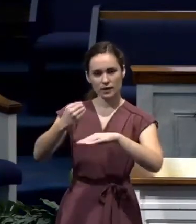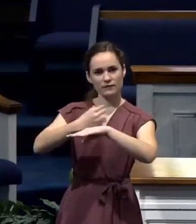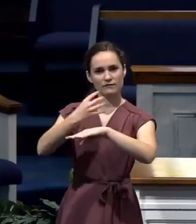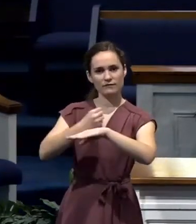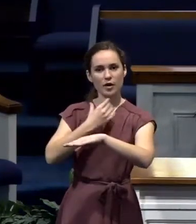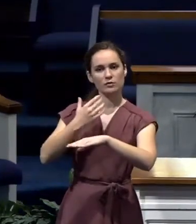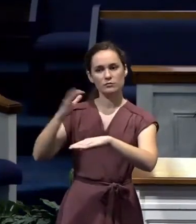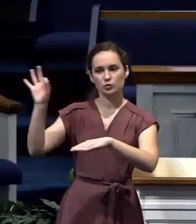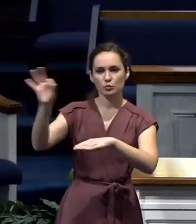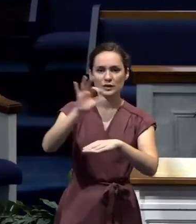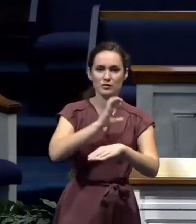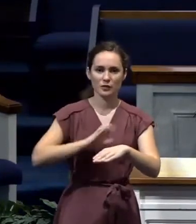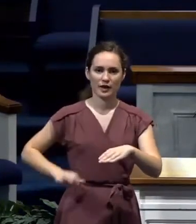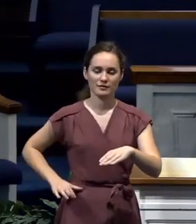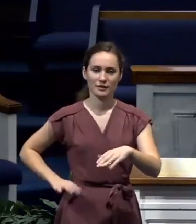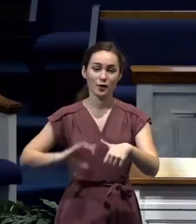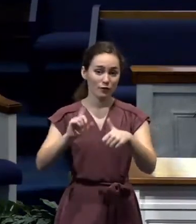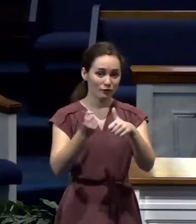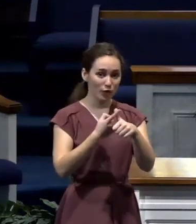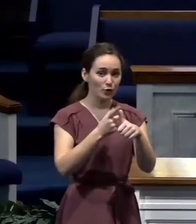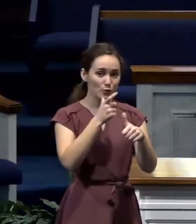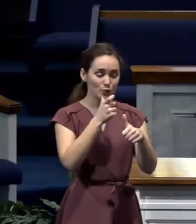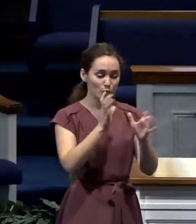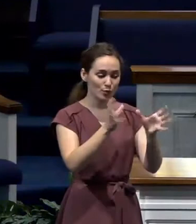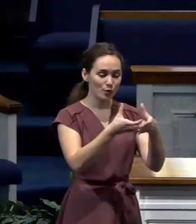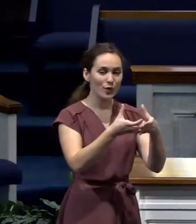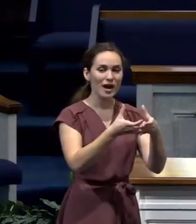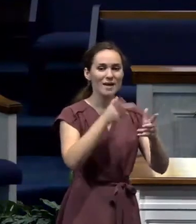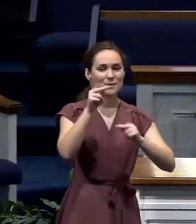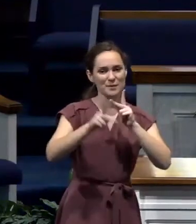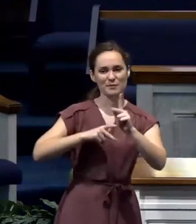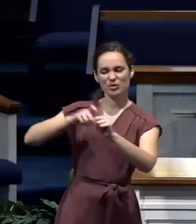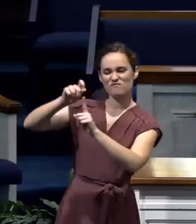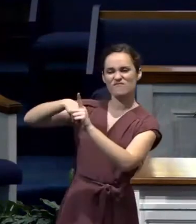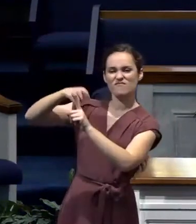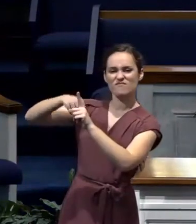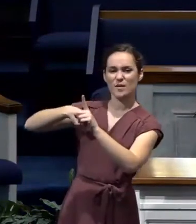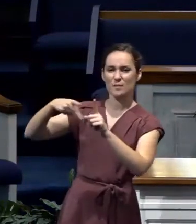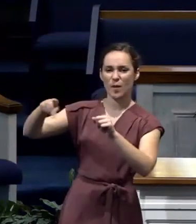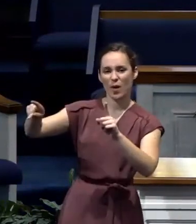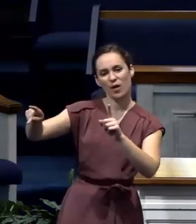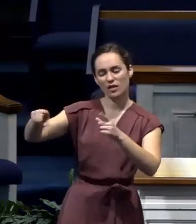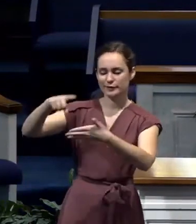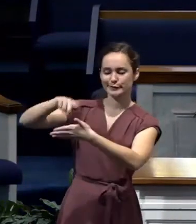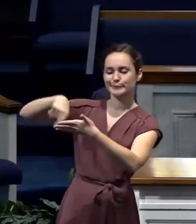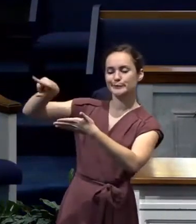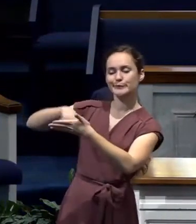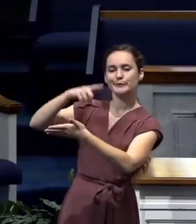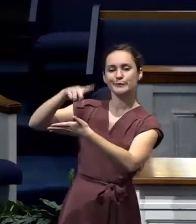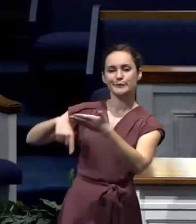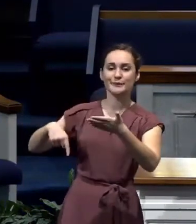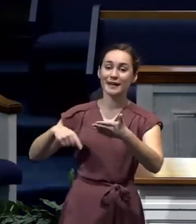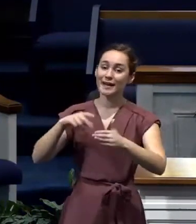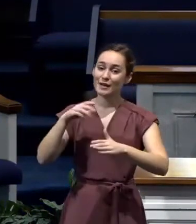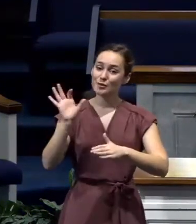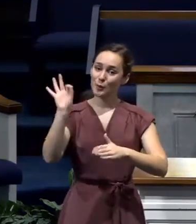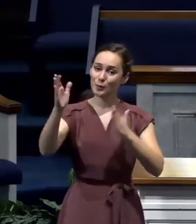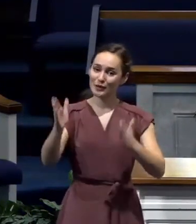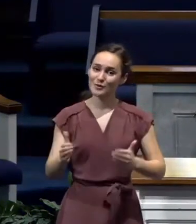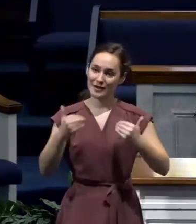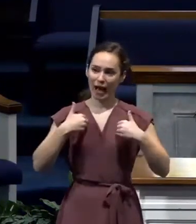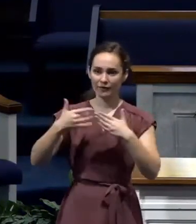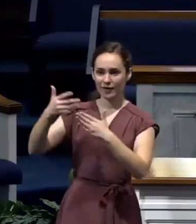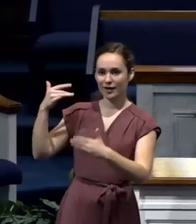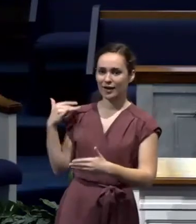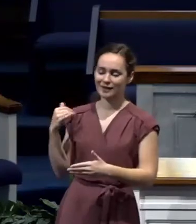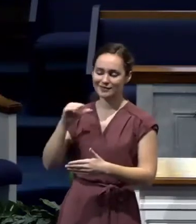imprisonment. First, there was his critics. There were preachers back in Paul's day that were not necessarily a fan of the apostle Paul. They